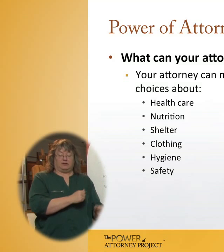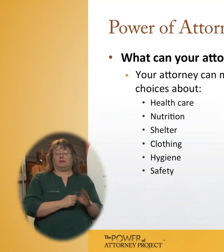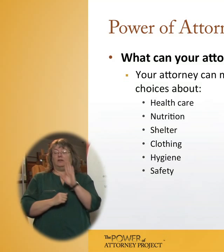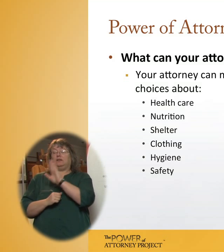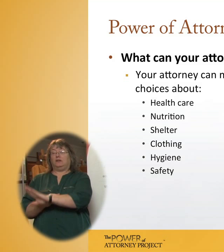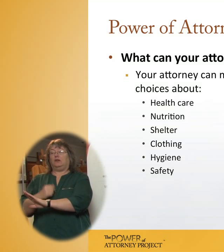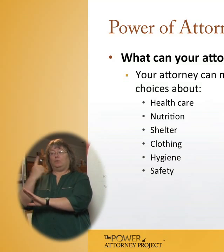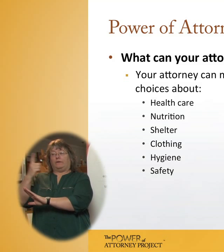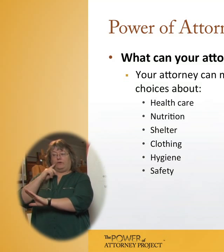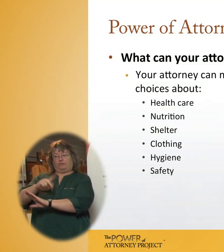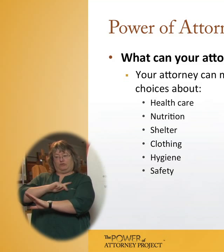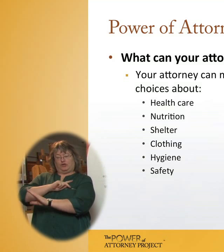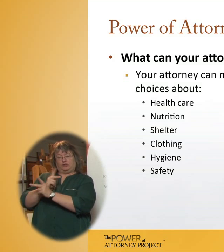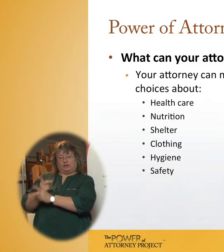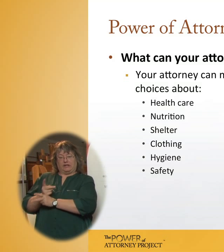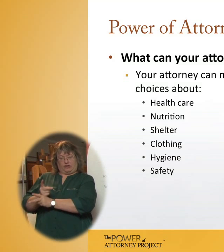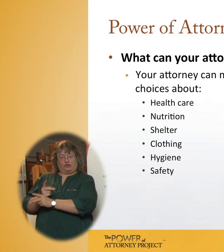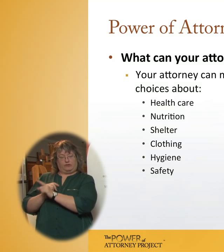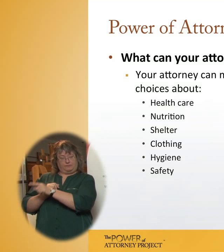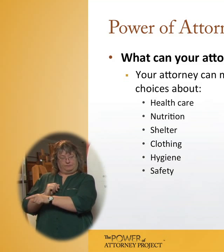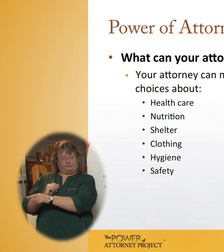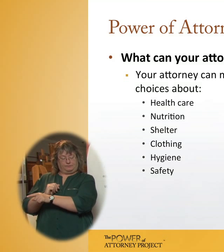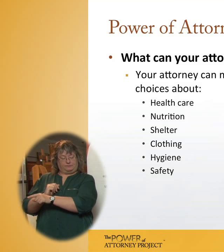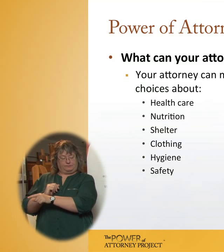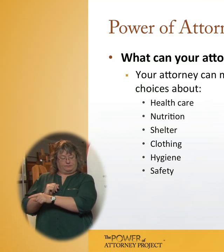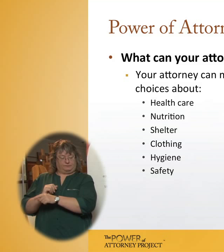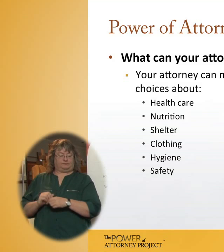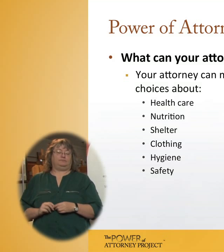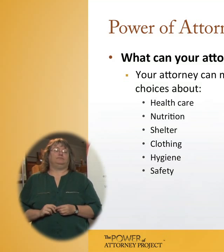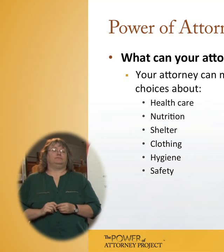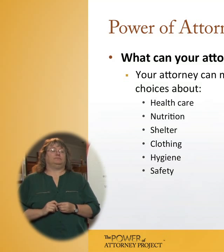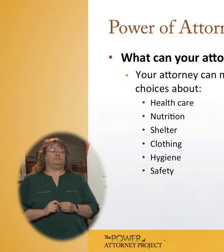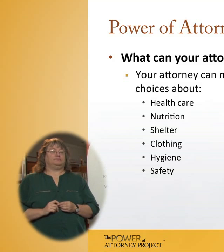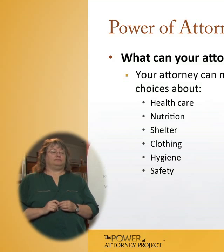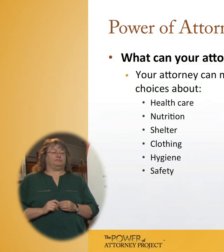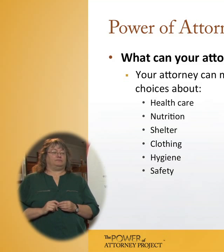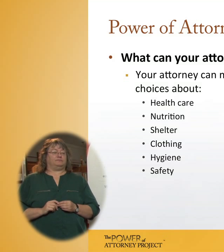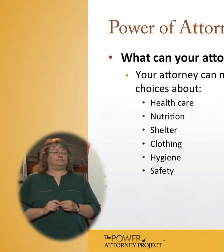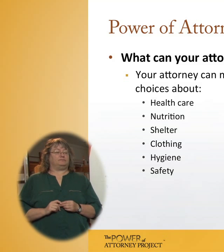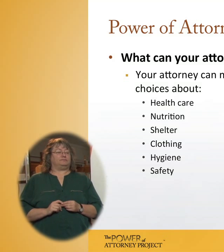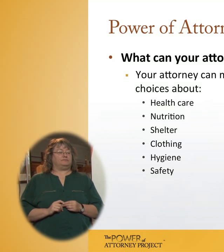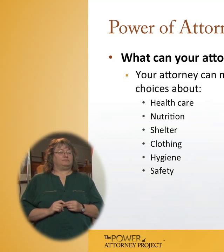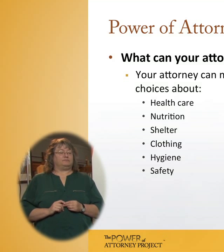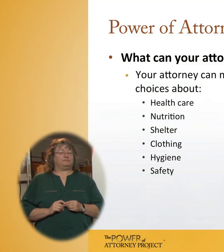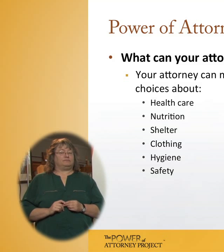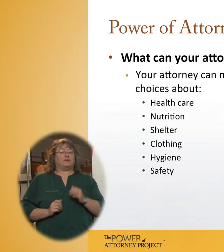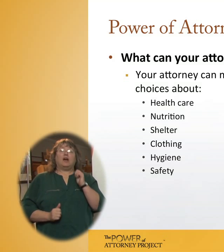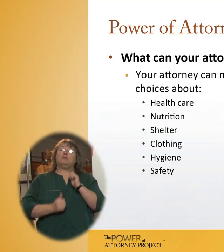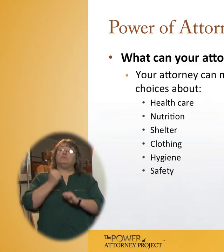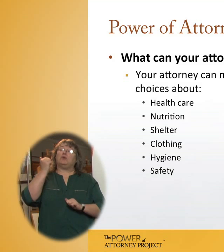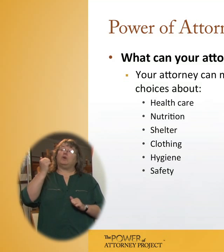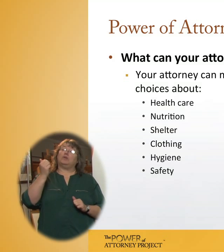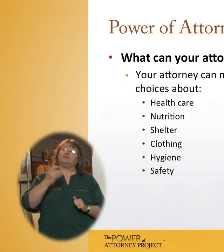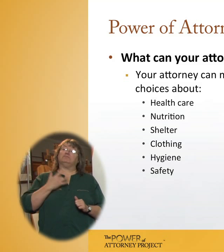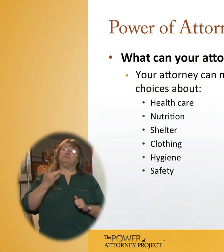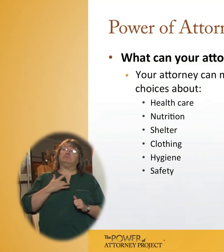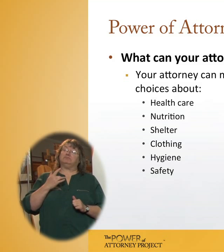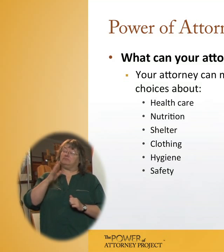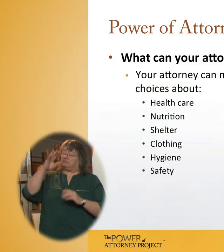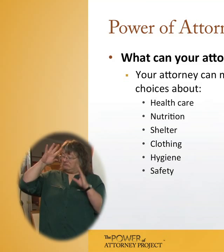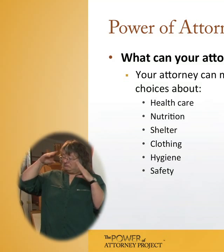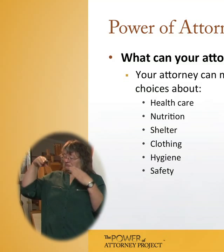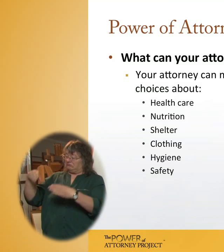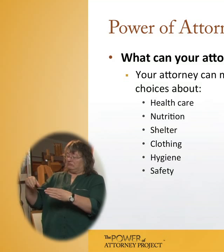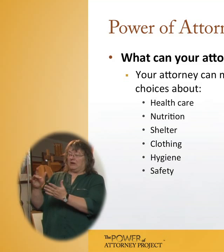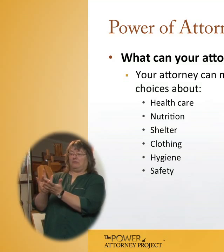financial matters. You're preparing your financial, or sorry, your personal care power of attorney. Most people think about the medical issue,